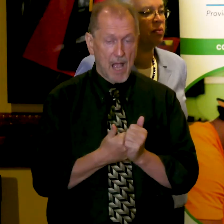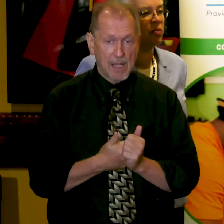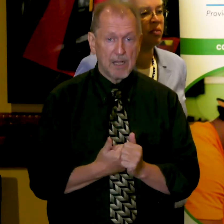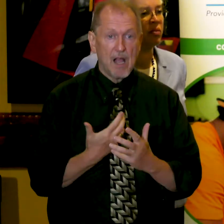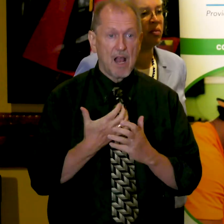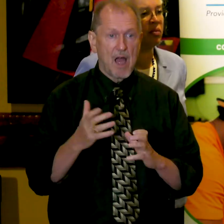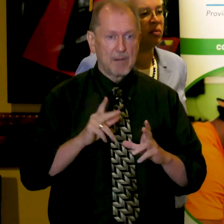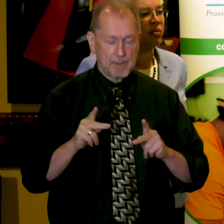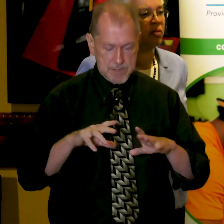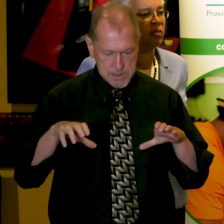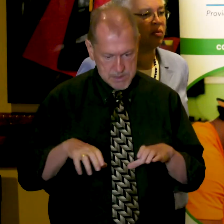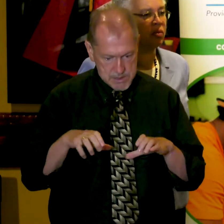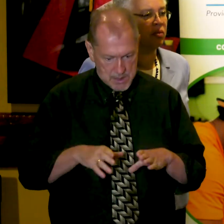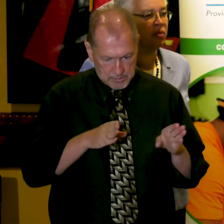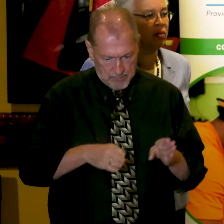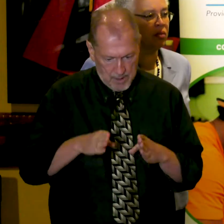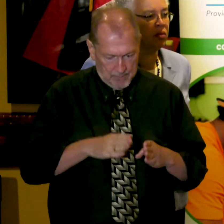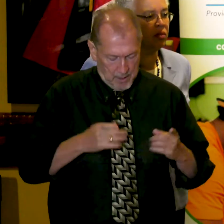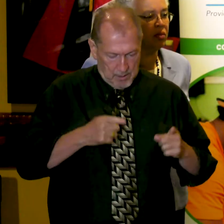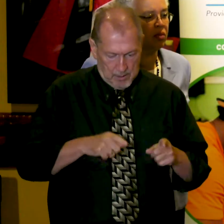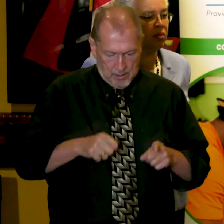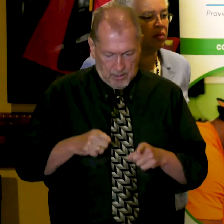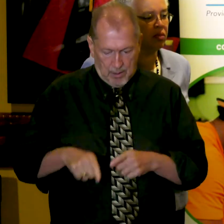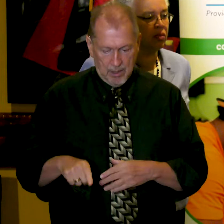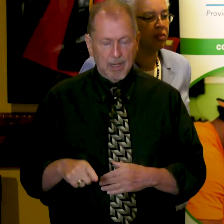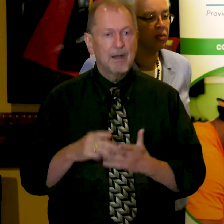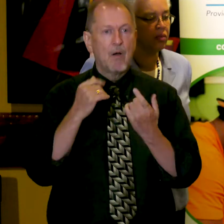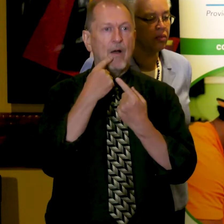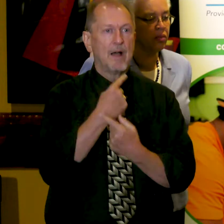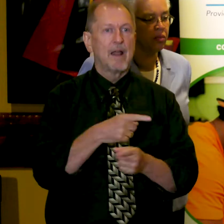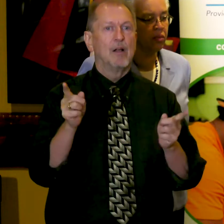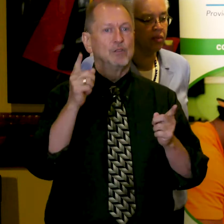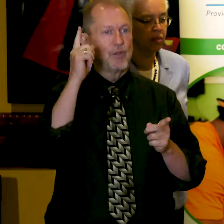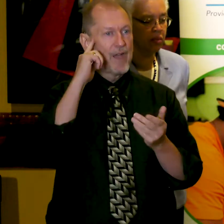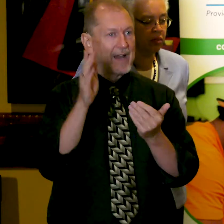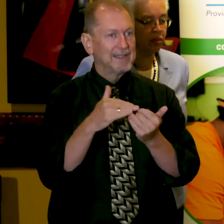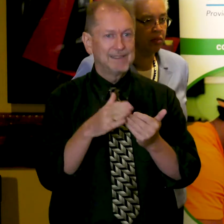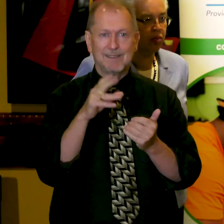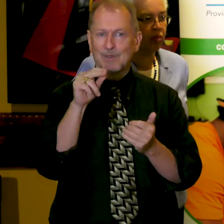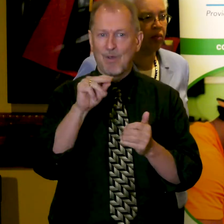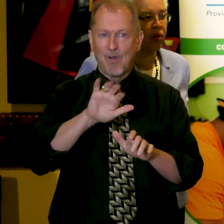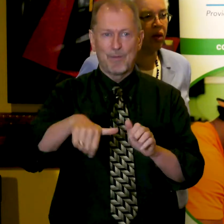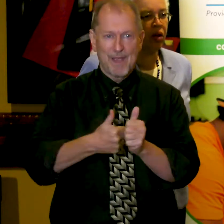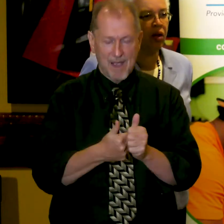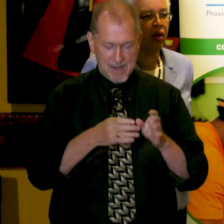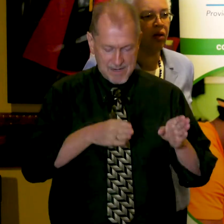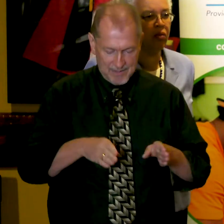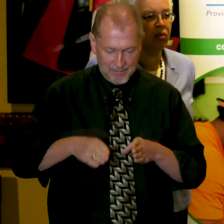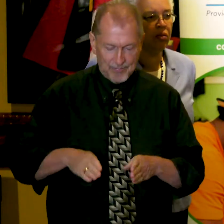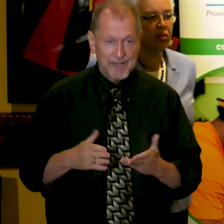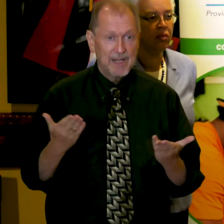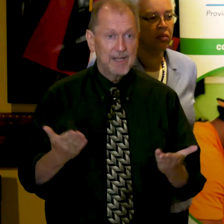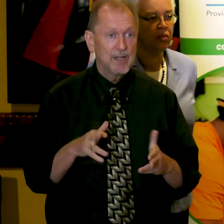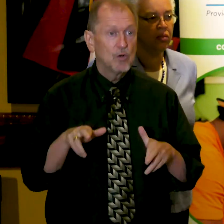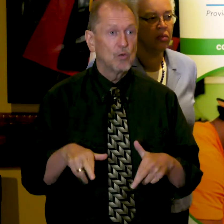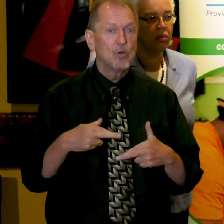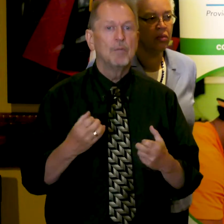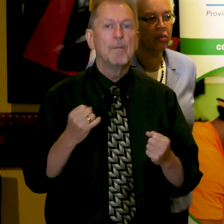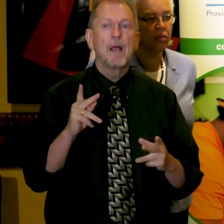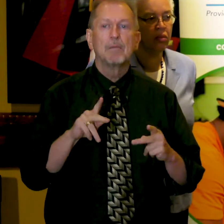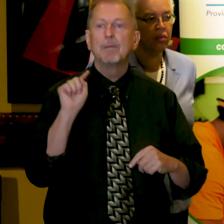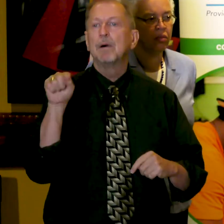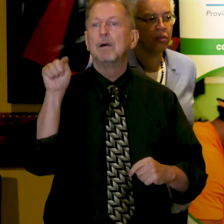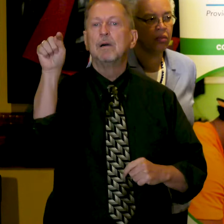of things happen to make this happen. A lot of moving pieces. If you look around this room you'll see that there are a lot of people